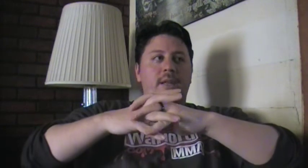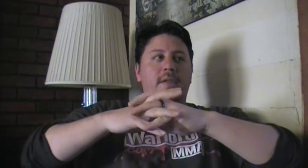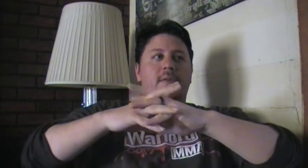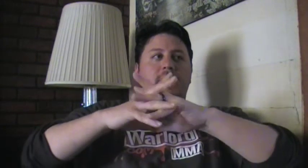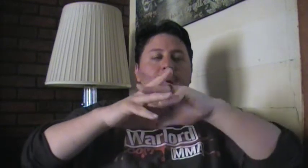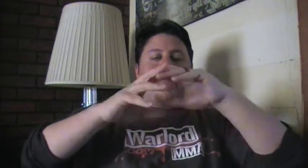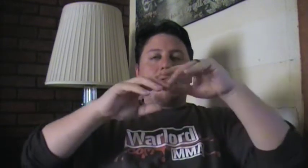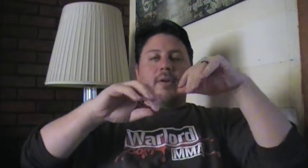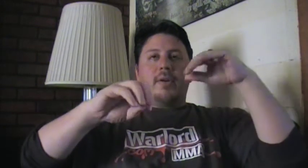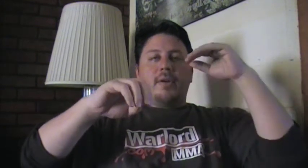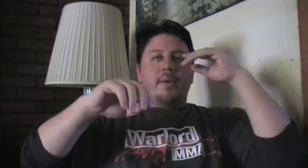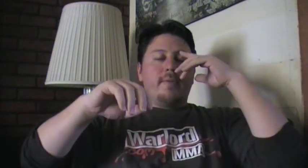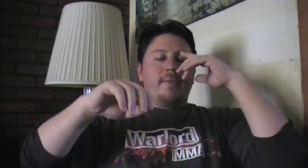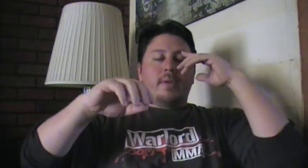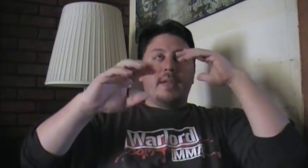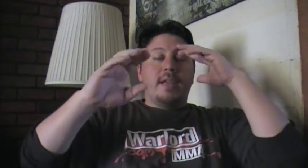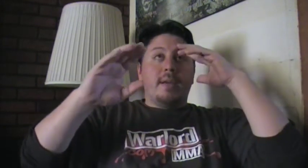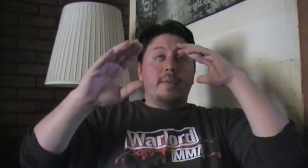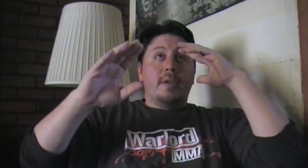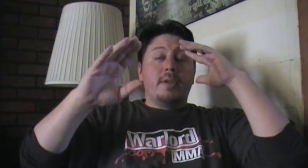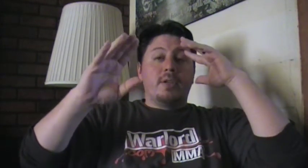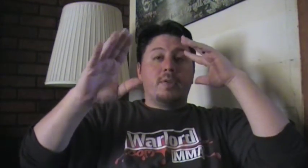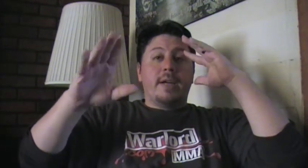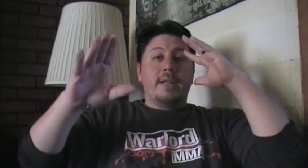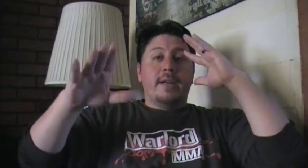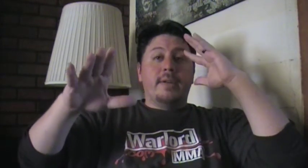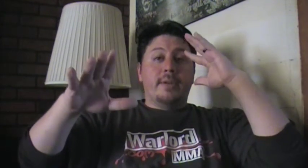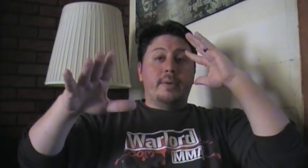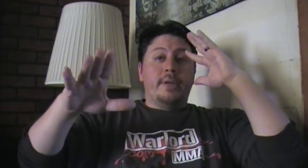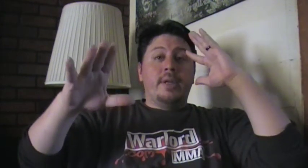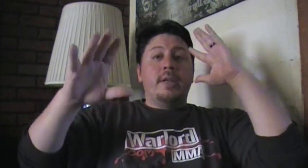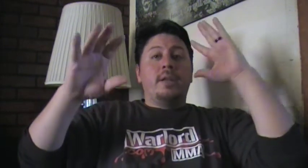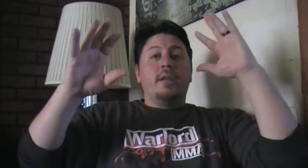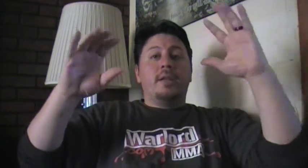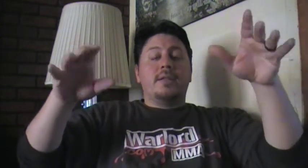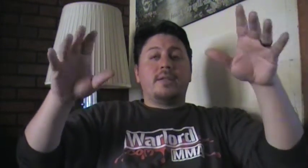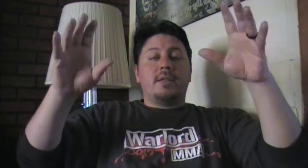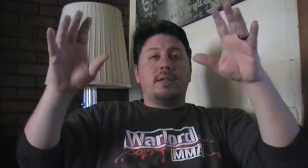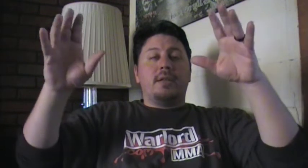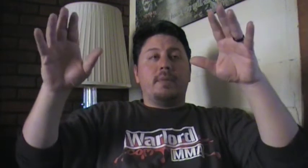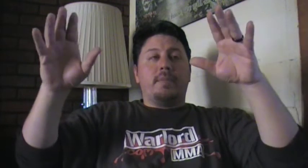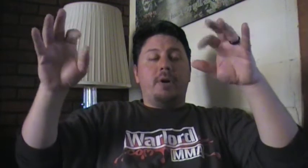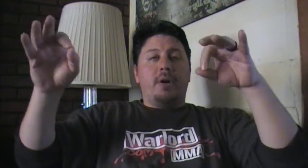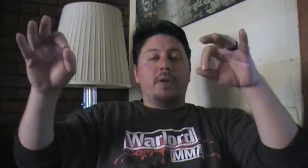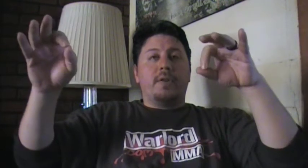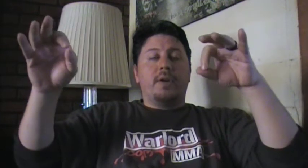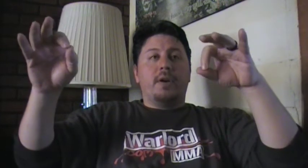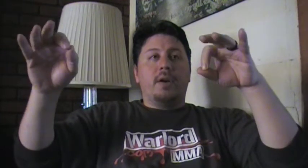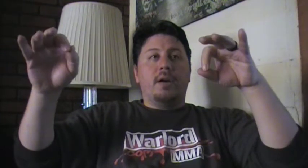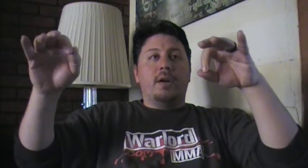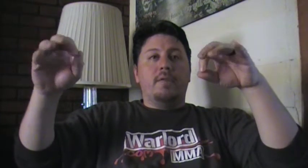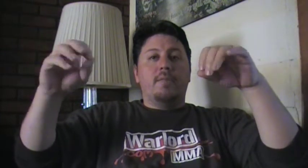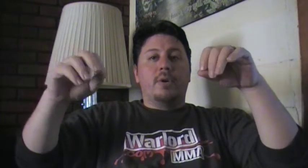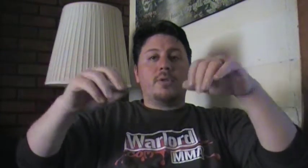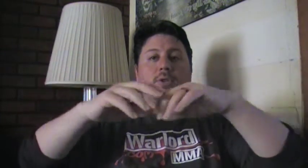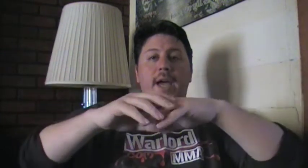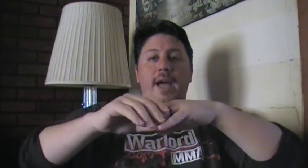This will be my third or fourth attempt to try to download this part of Marshall Chat.